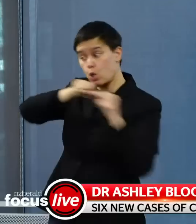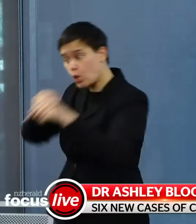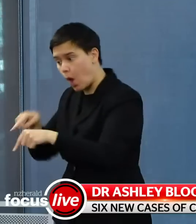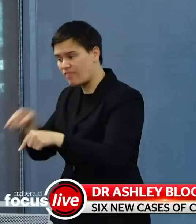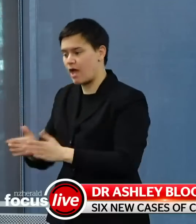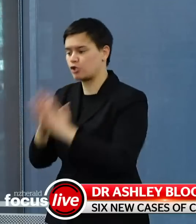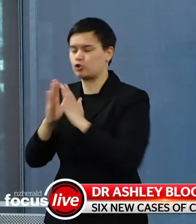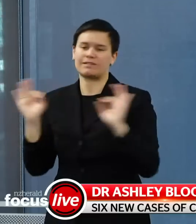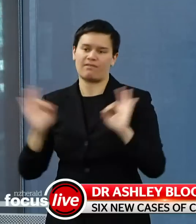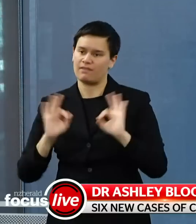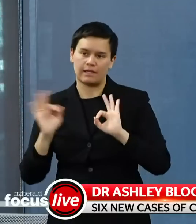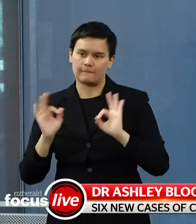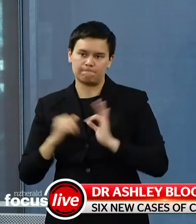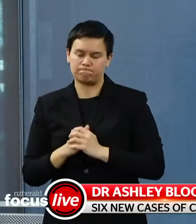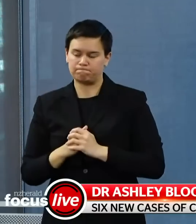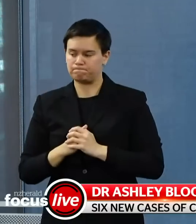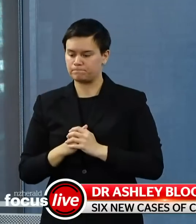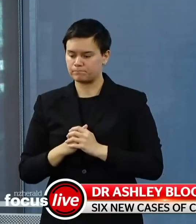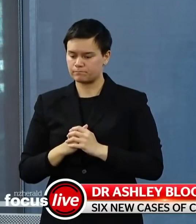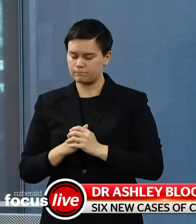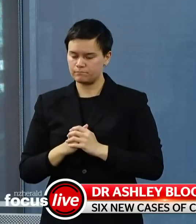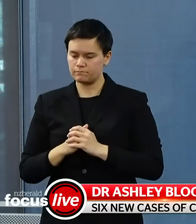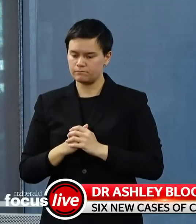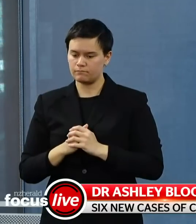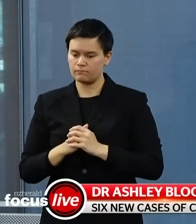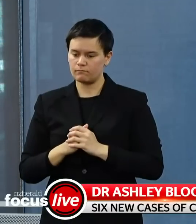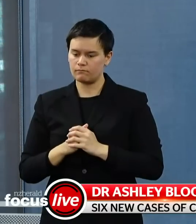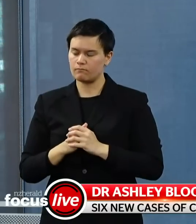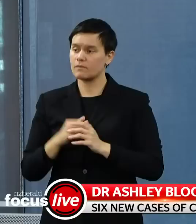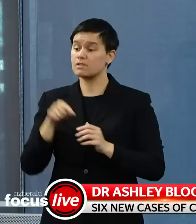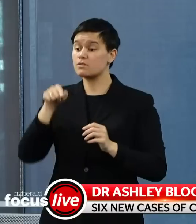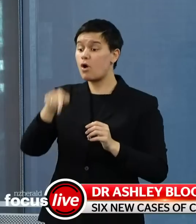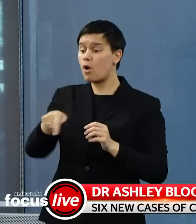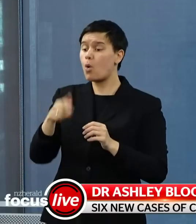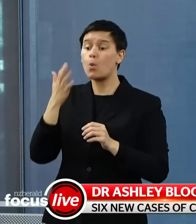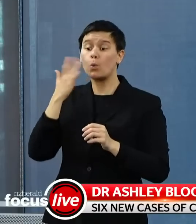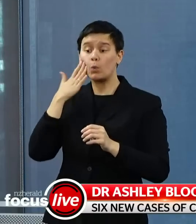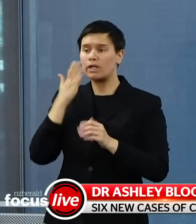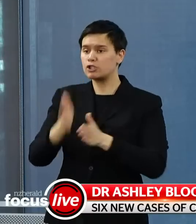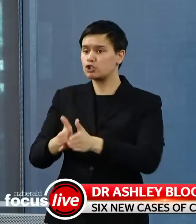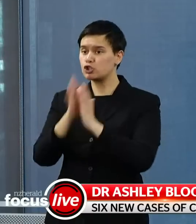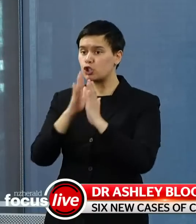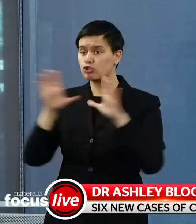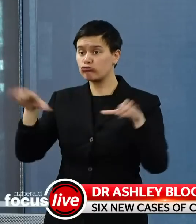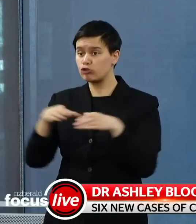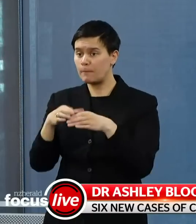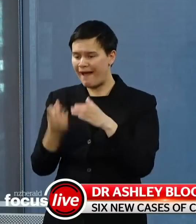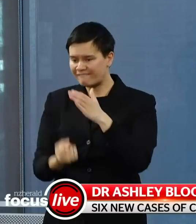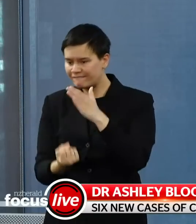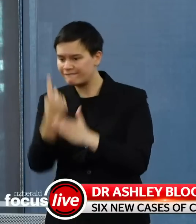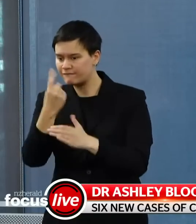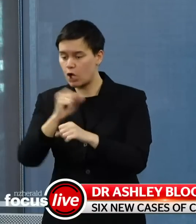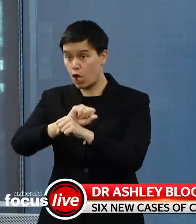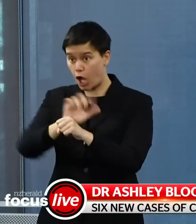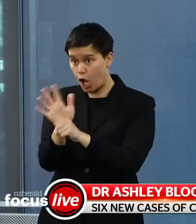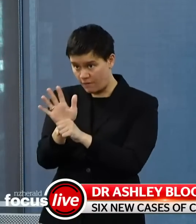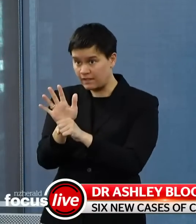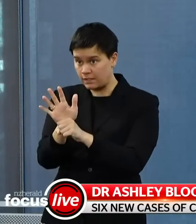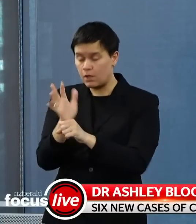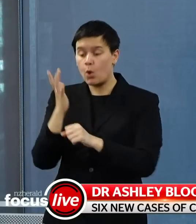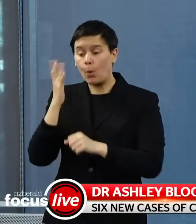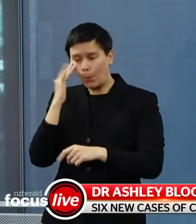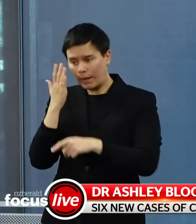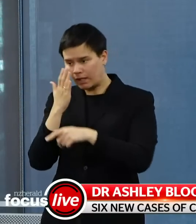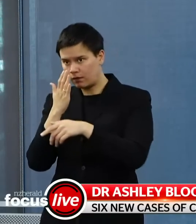early on as the Public Health Unit was engaging with that church there was some reluctance of some of the members of that community